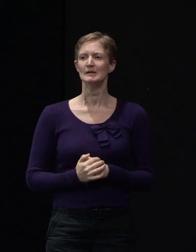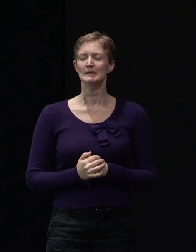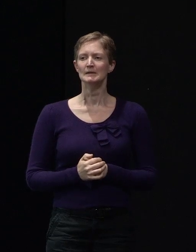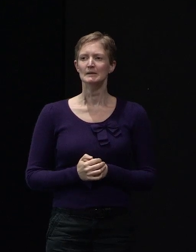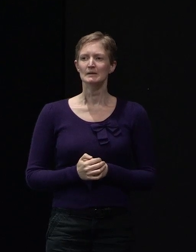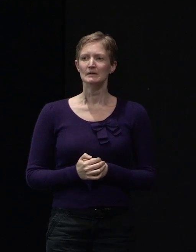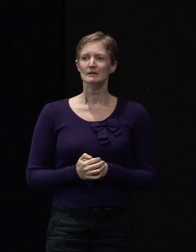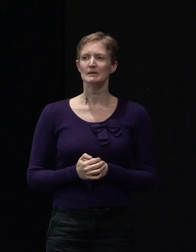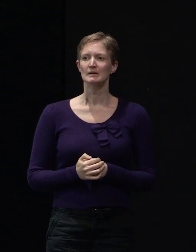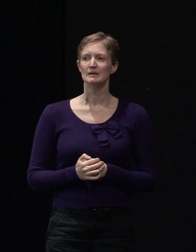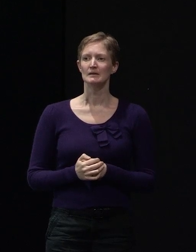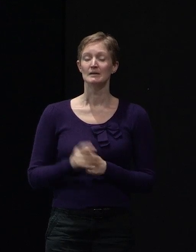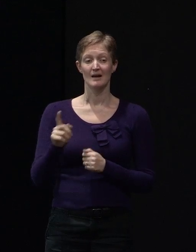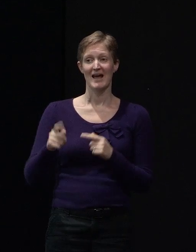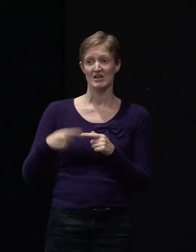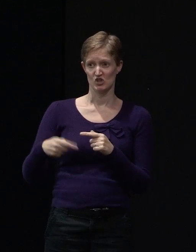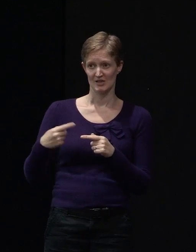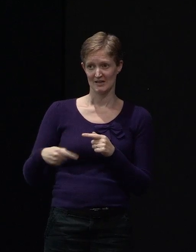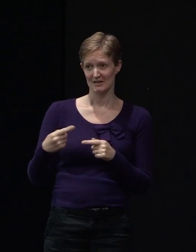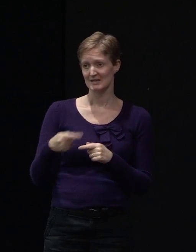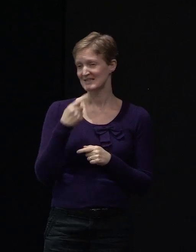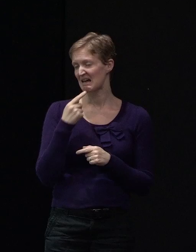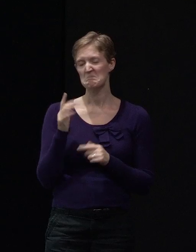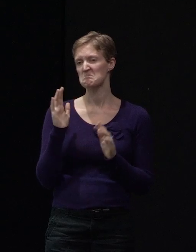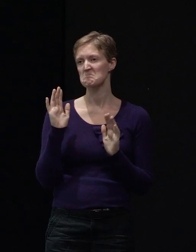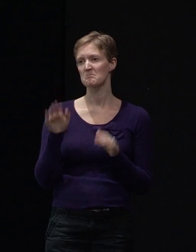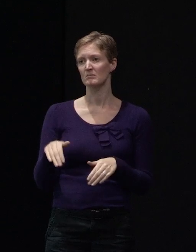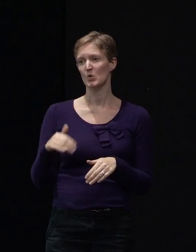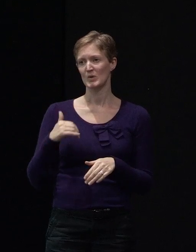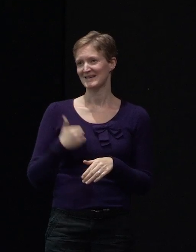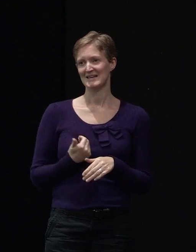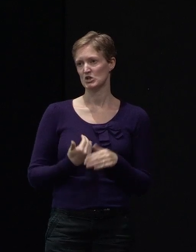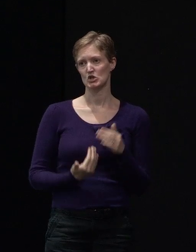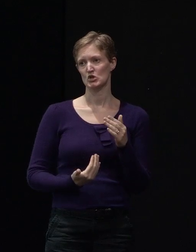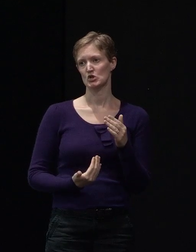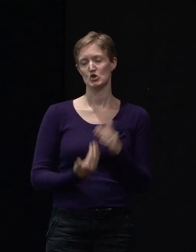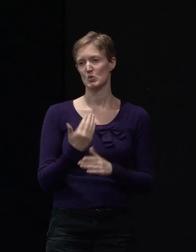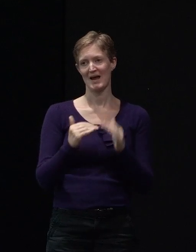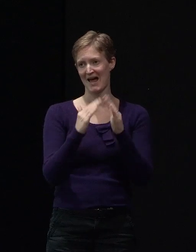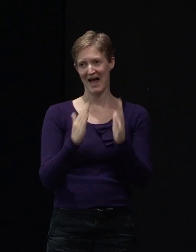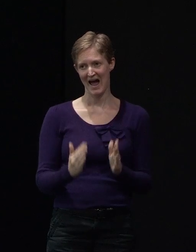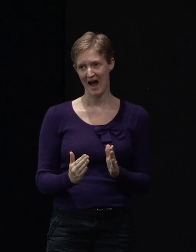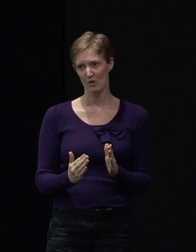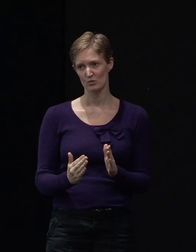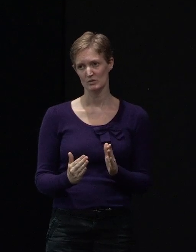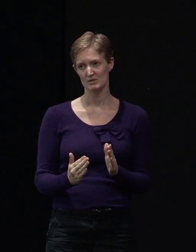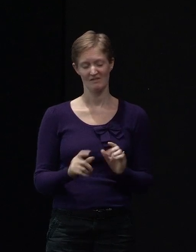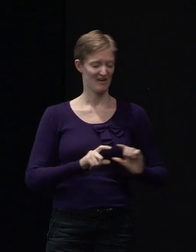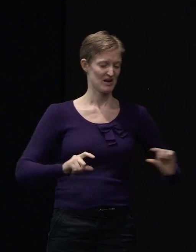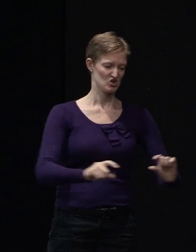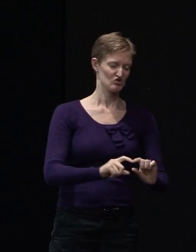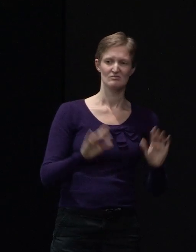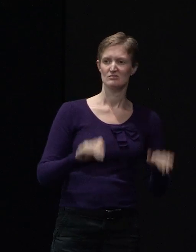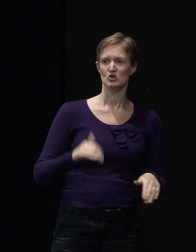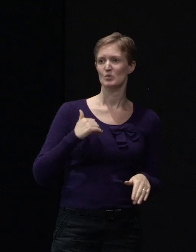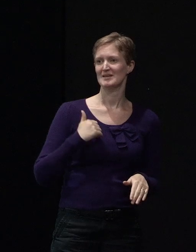So they're suggesting that it doesn't need to be rebuilt or the foundation have to be replaced. He's suggesting